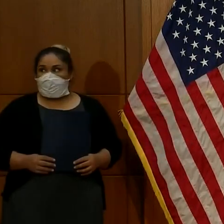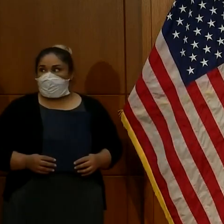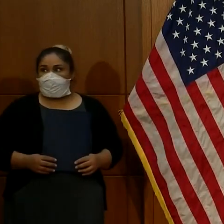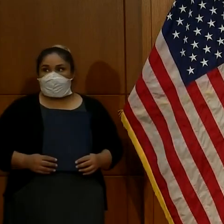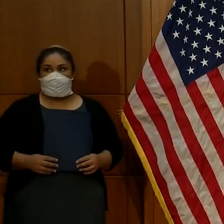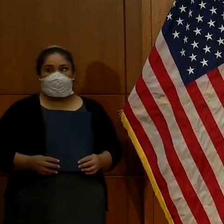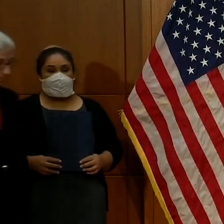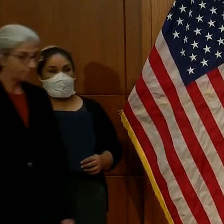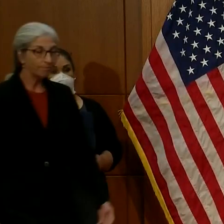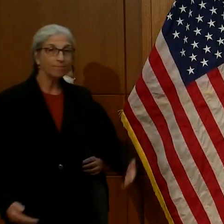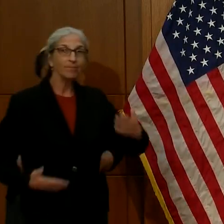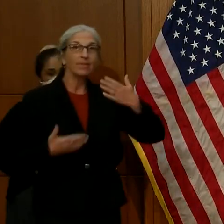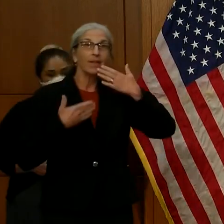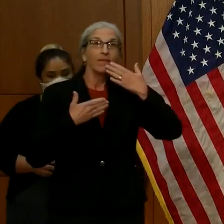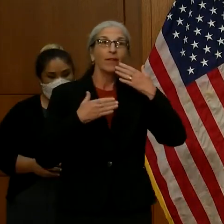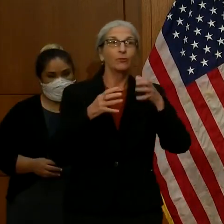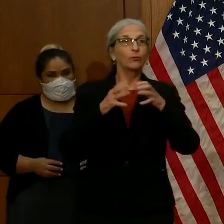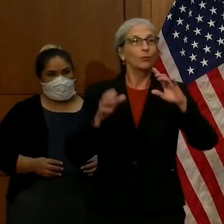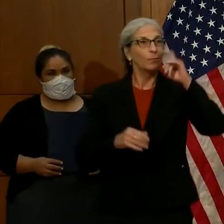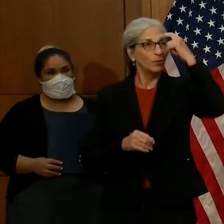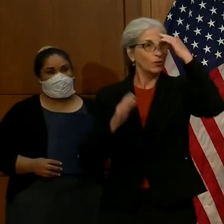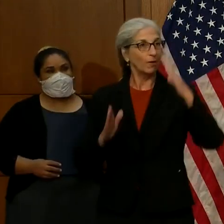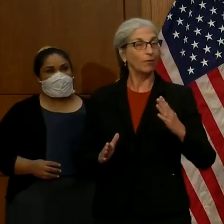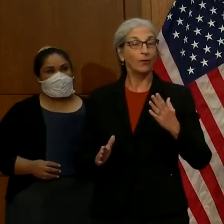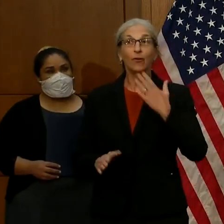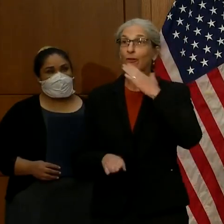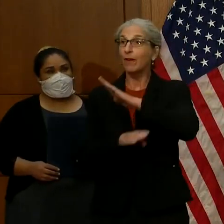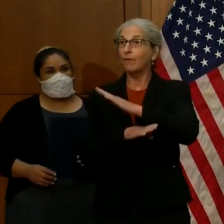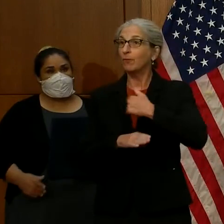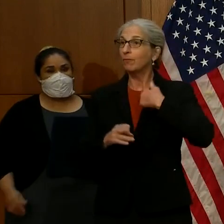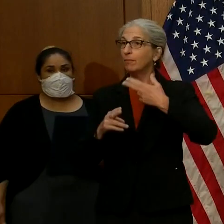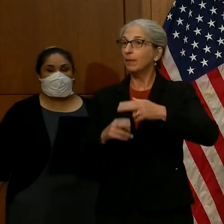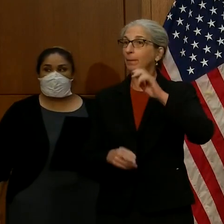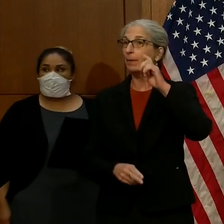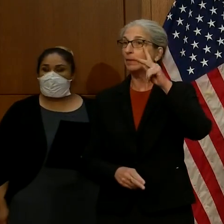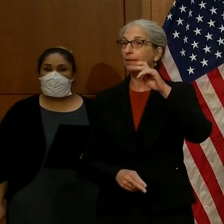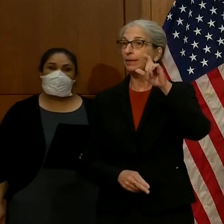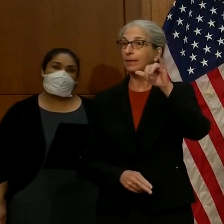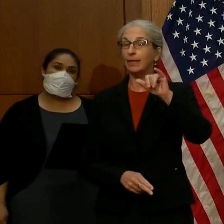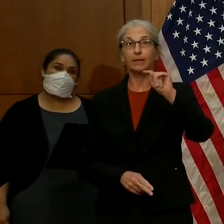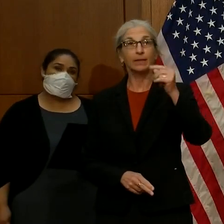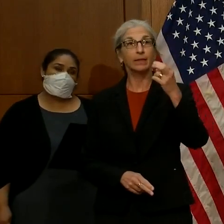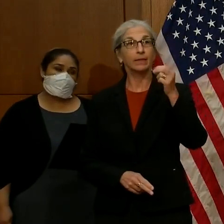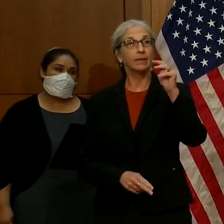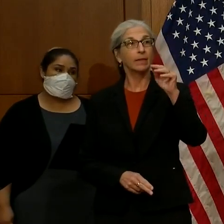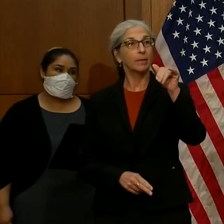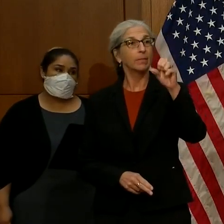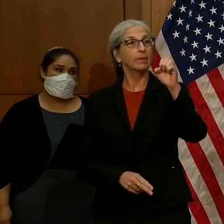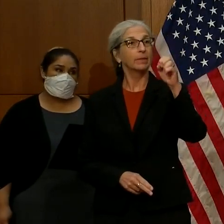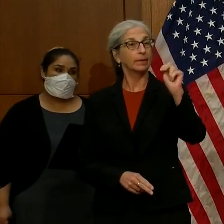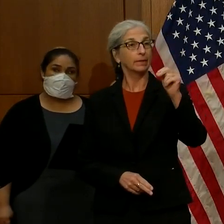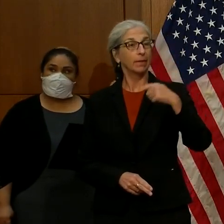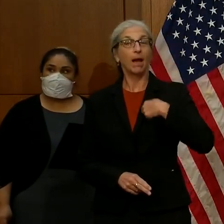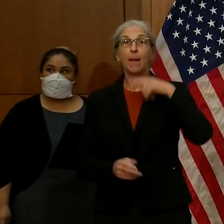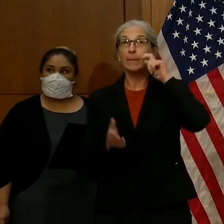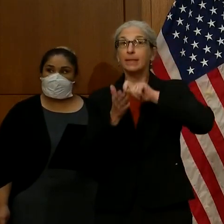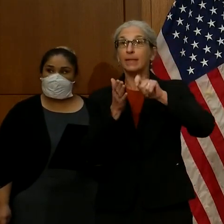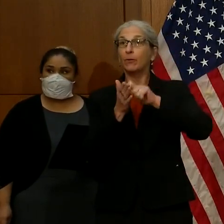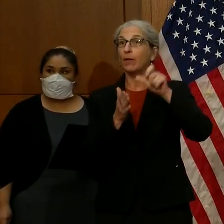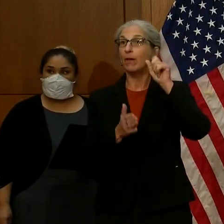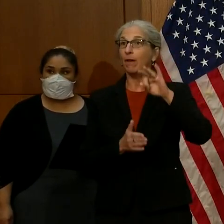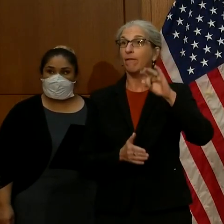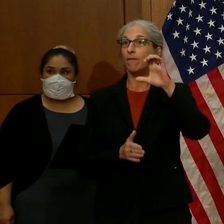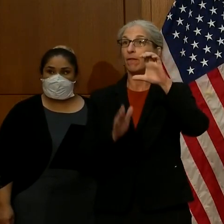Thank you so much, Governor. Good afternoon. I'm Kelly Thomason. serve as the Secretary of the Commonwealth, and I'm here today to ask all of you to